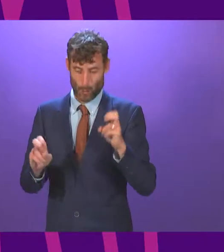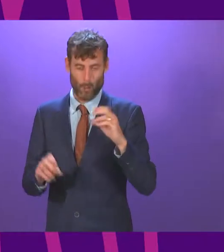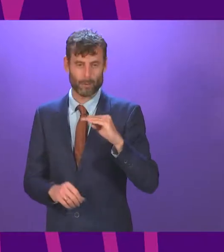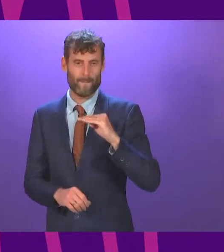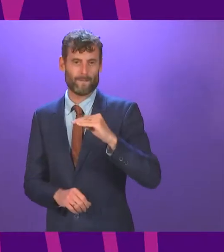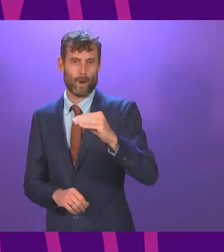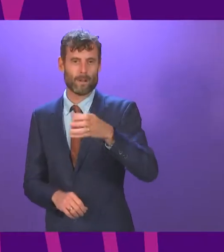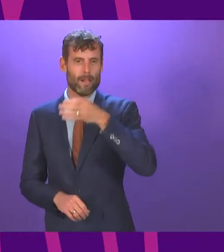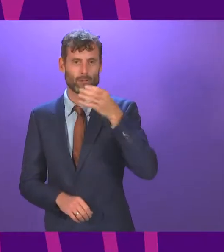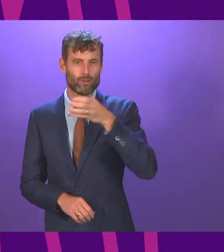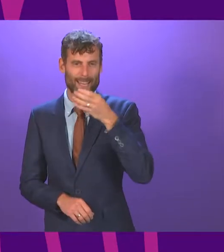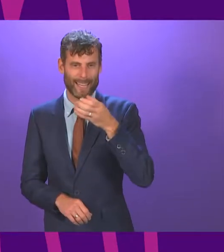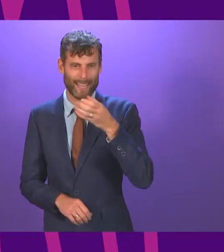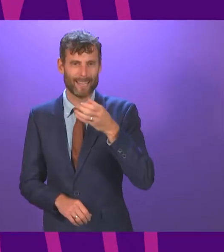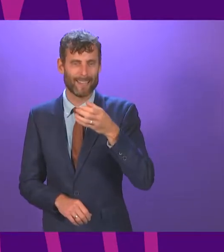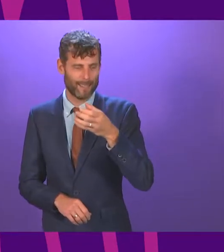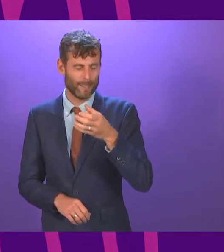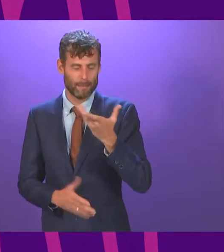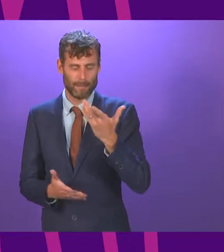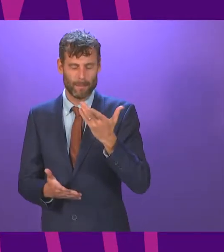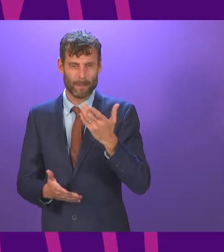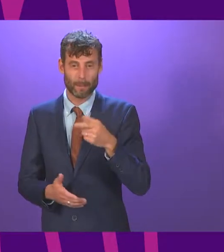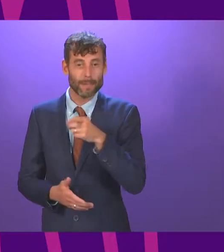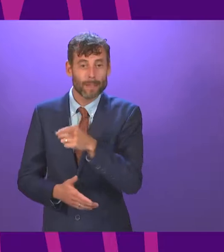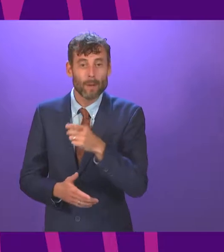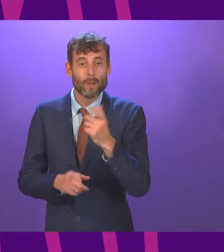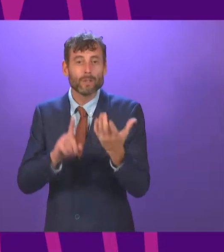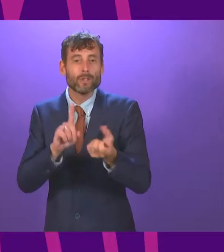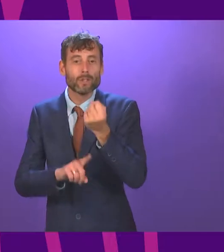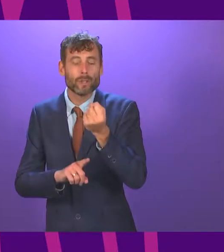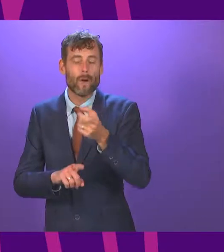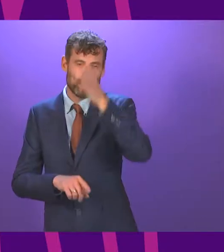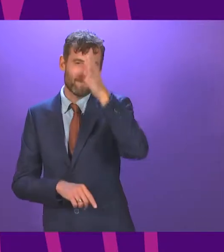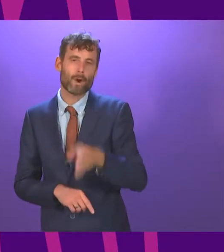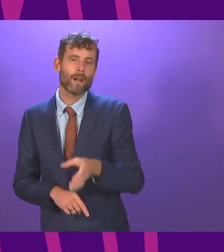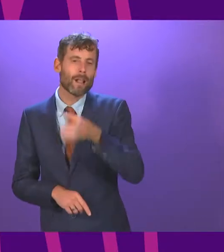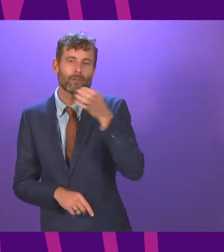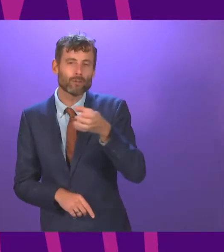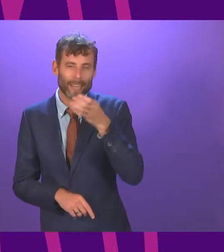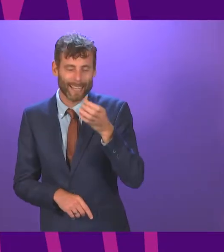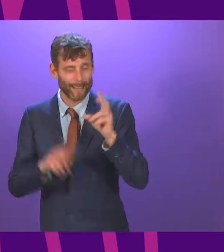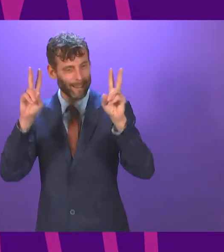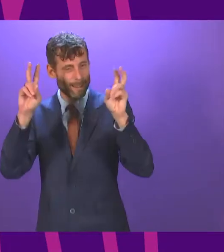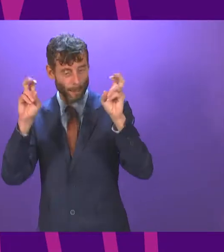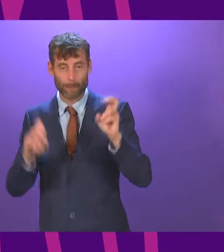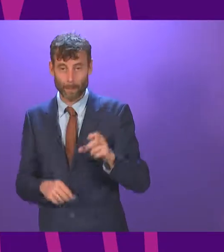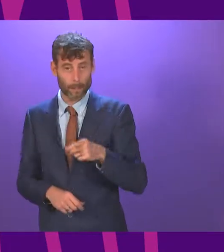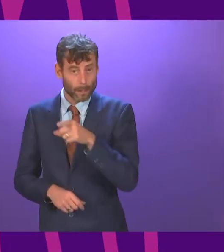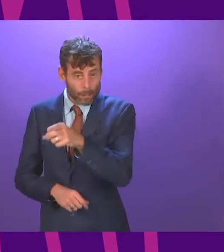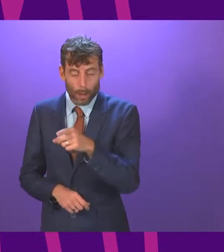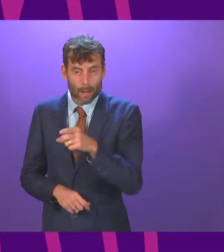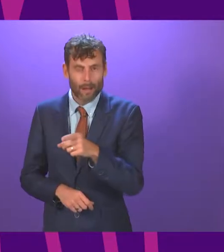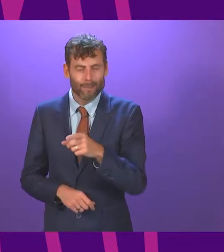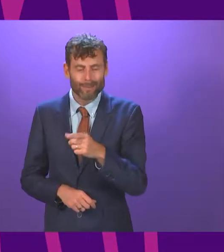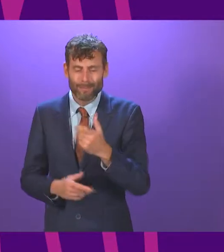to the word delivery because this government has not delivered over the last 100 days. It has in fact failed time and time